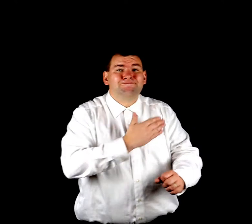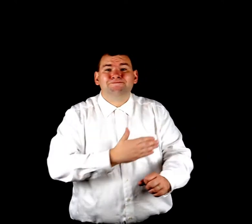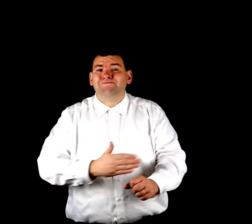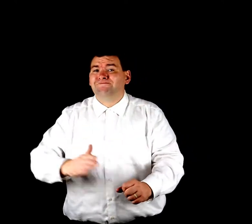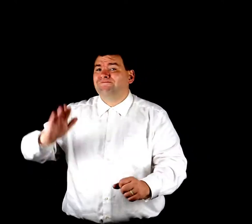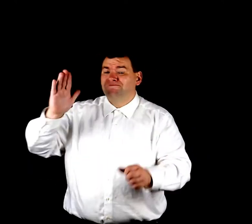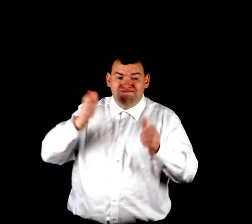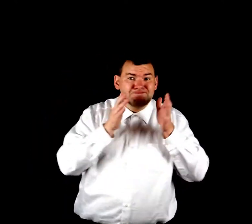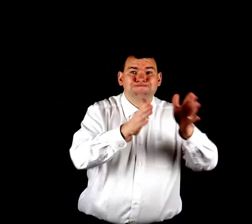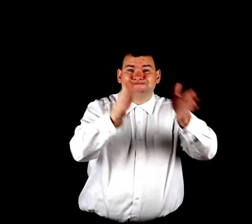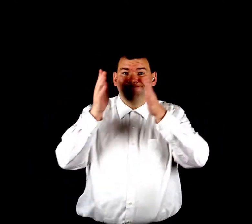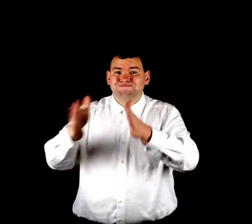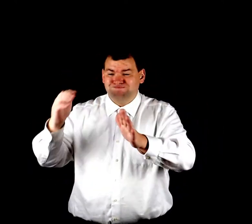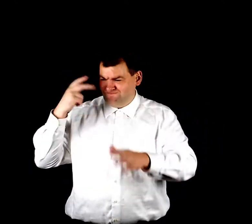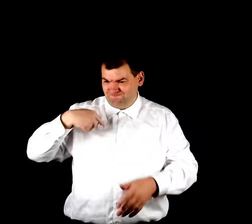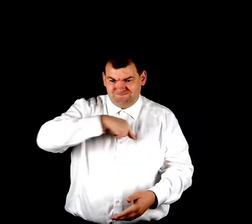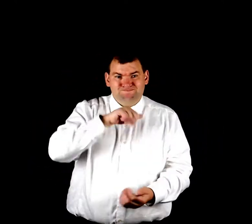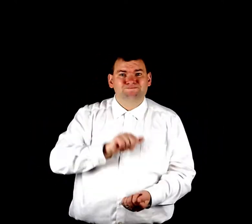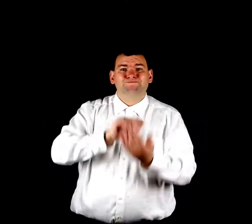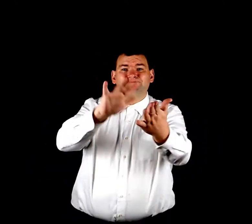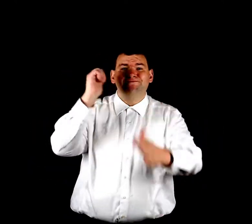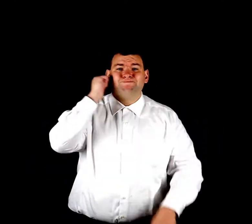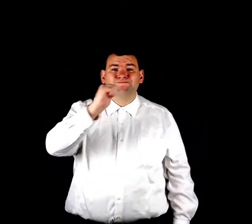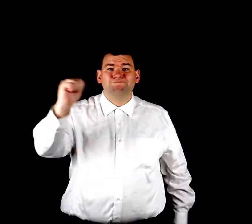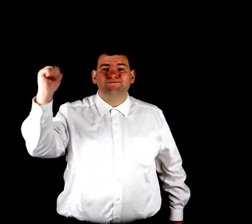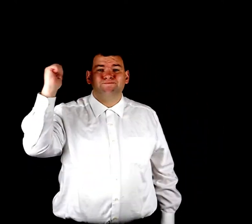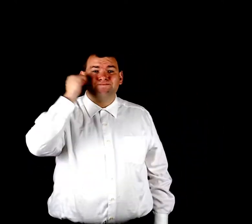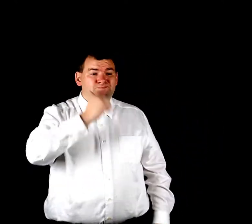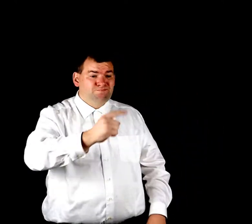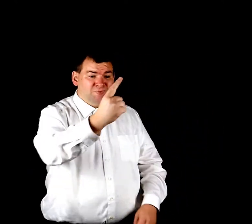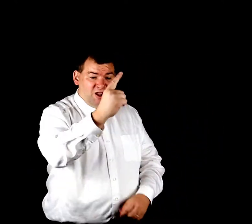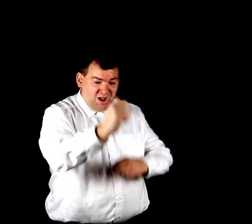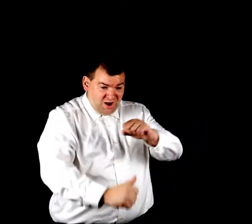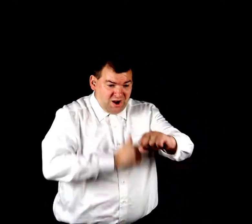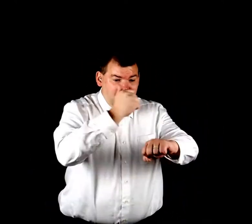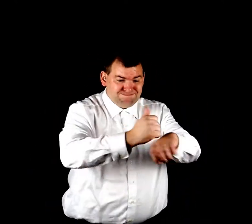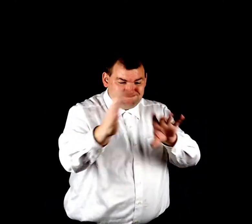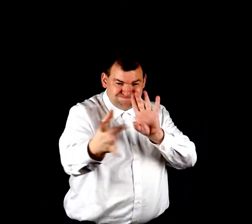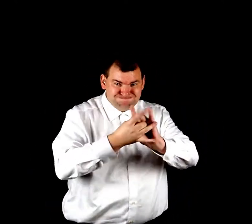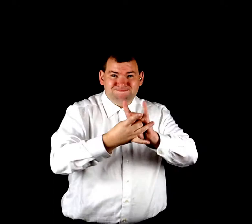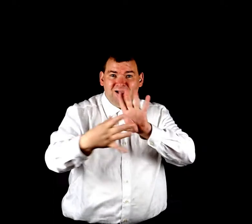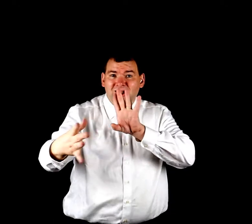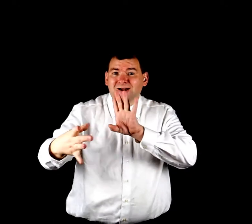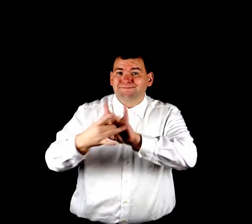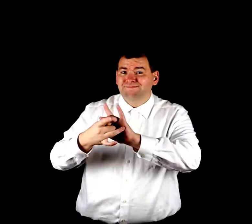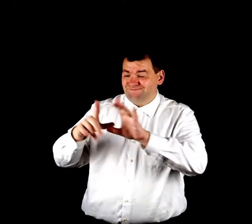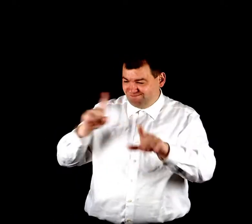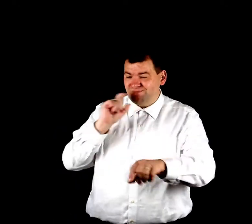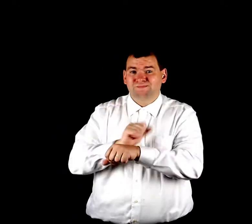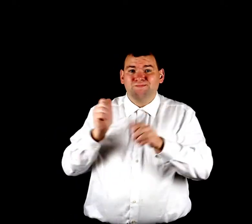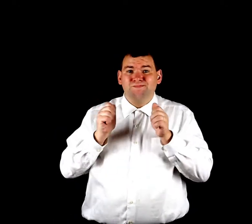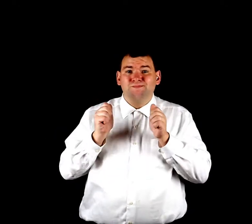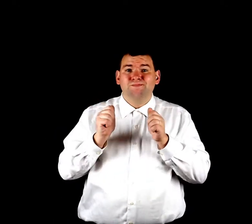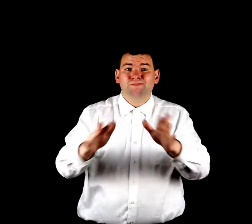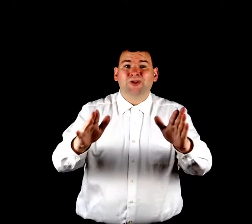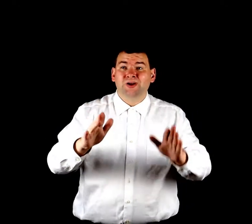There are many new roads we see each day Each one claims they are the way